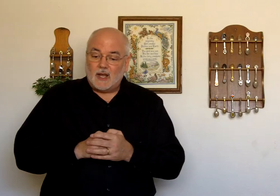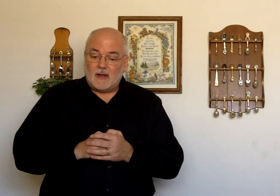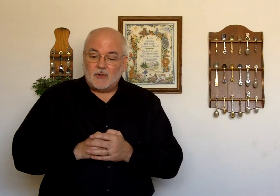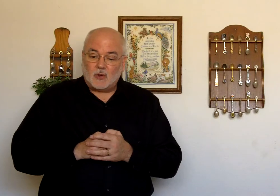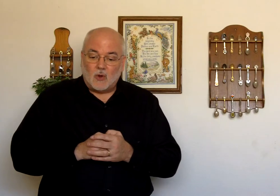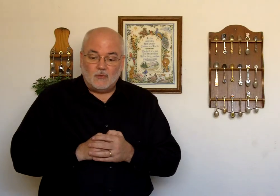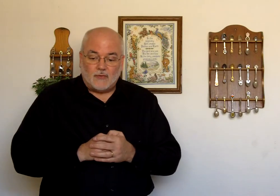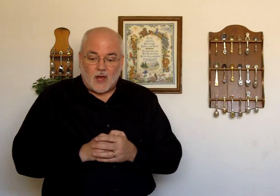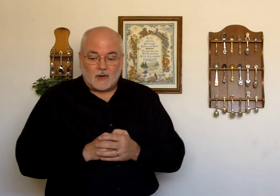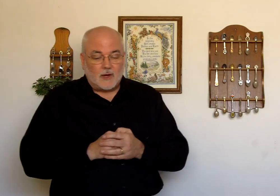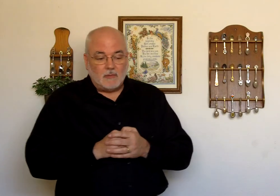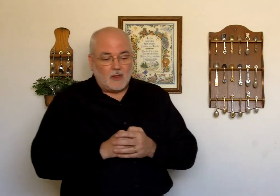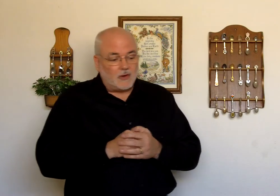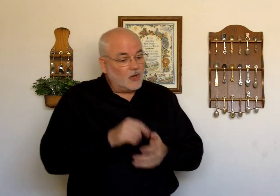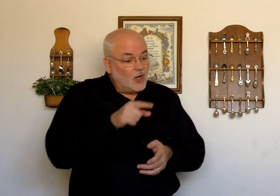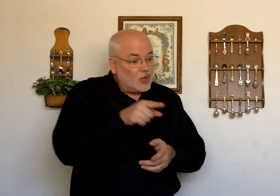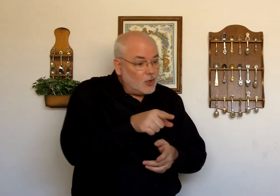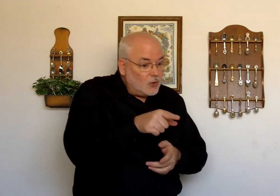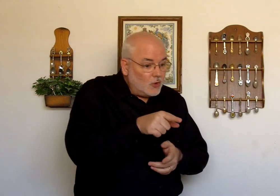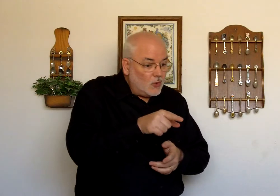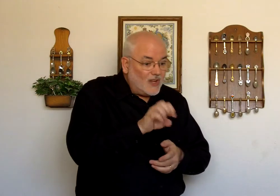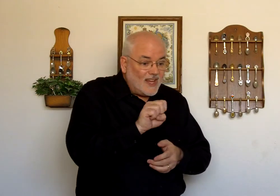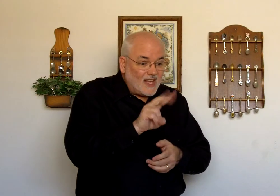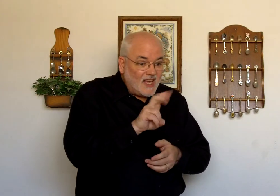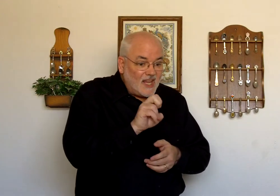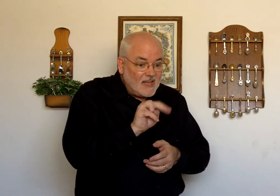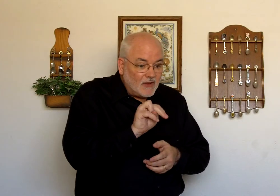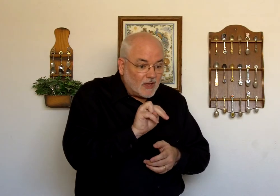left your own father and mother. You. Even.